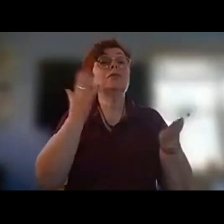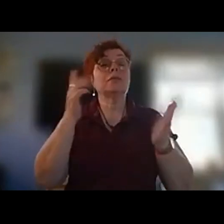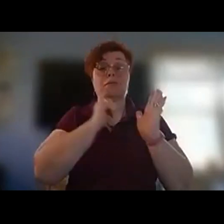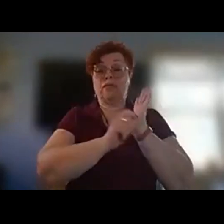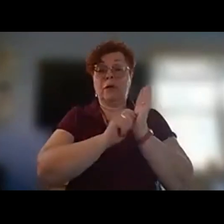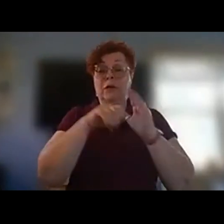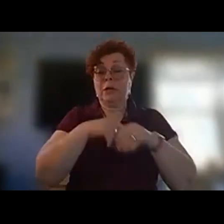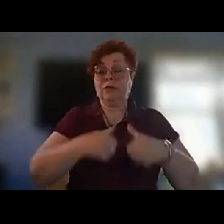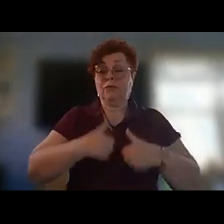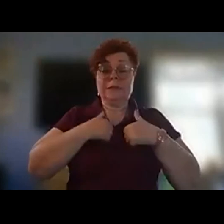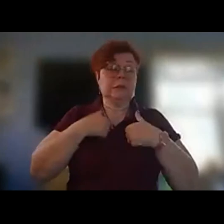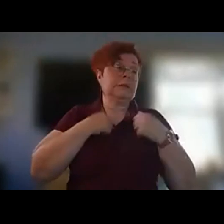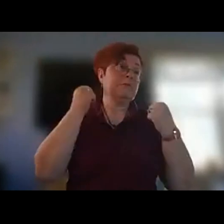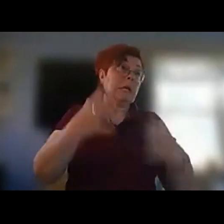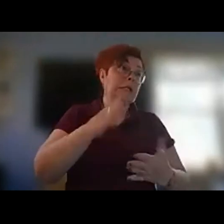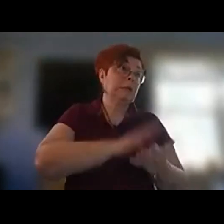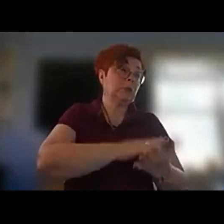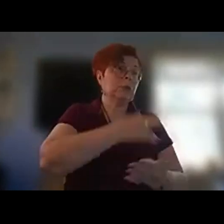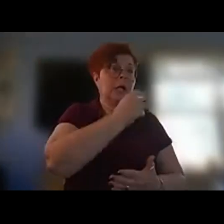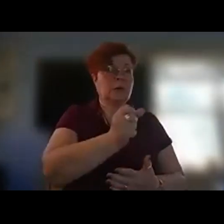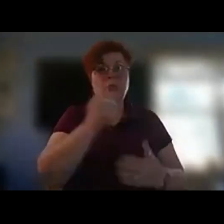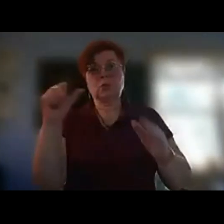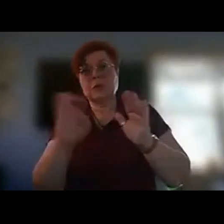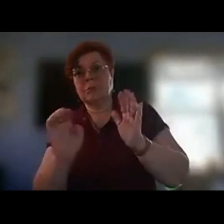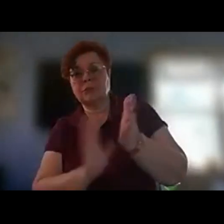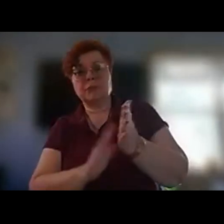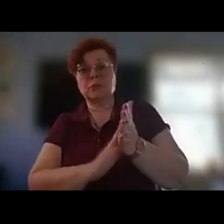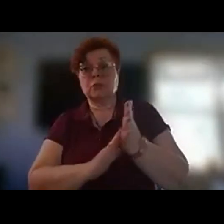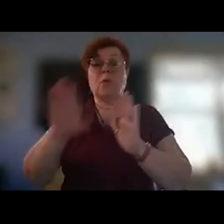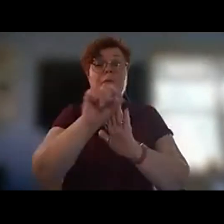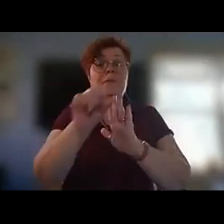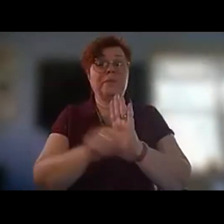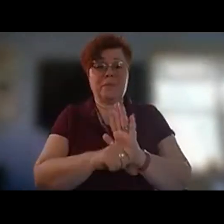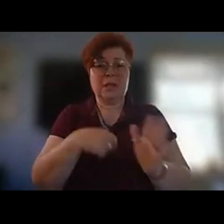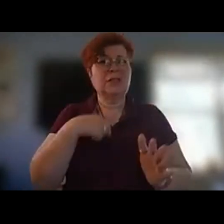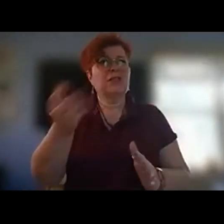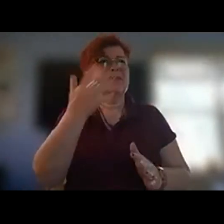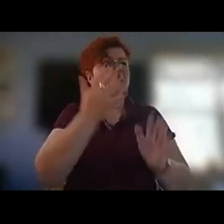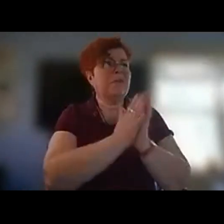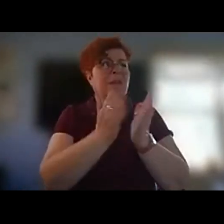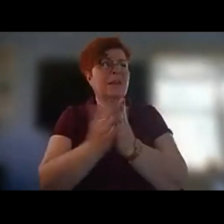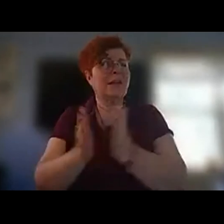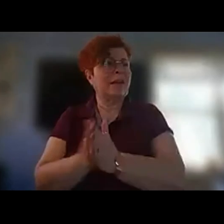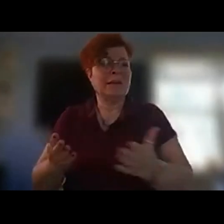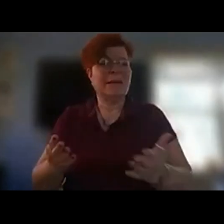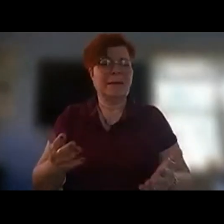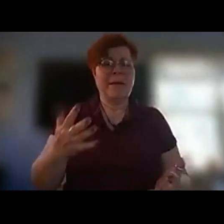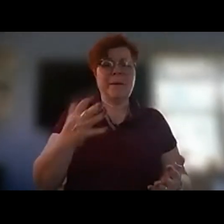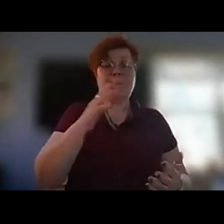schools and grammar schools in the state she has five books of poetry out desire lines is the latest one and i